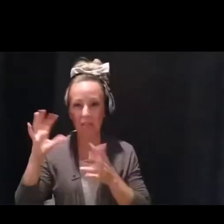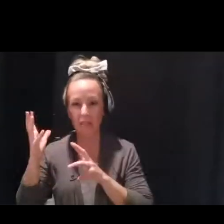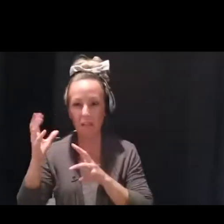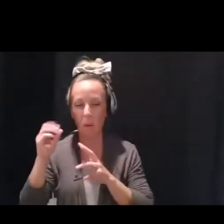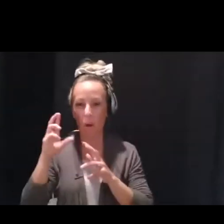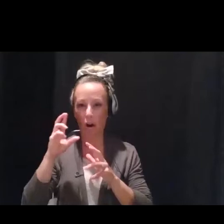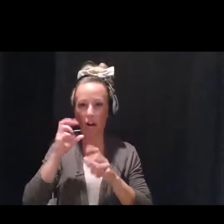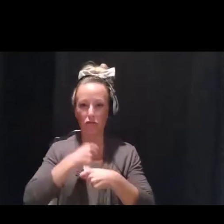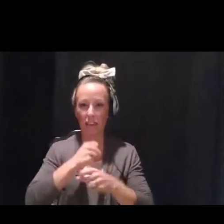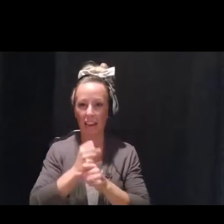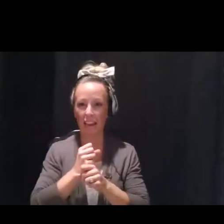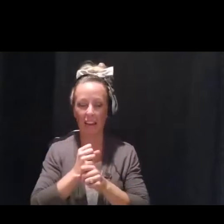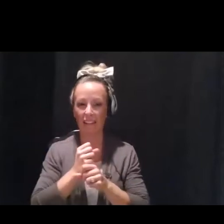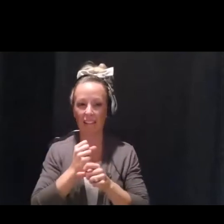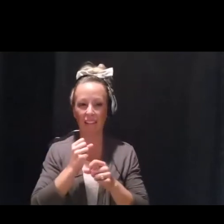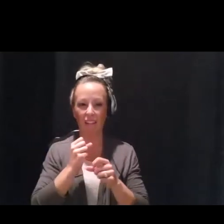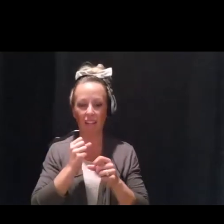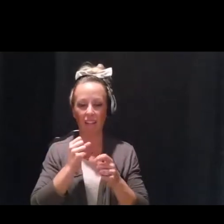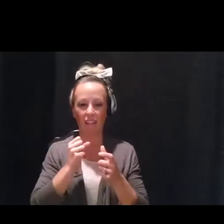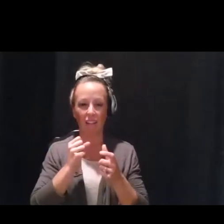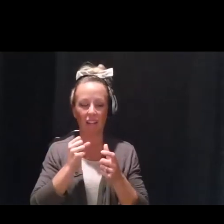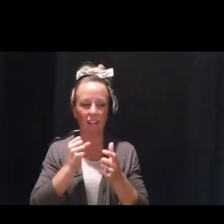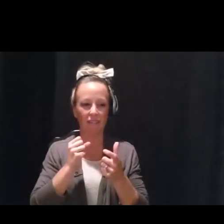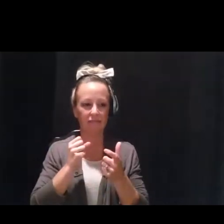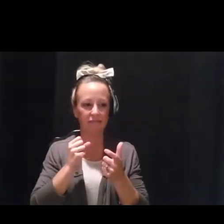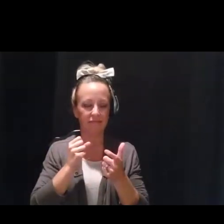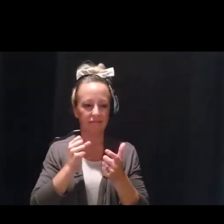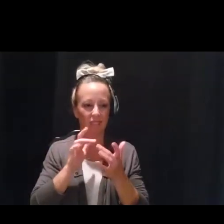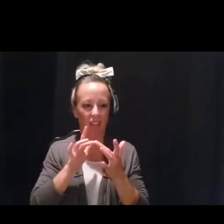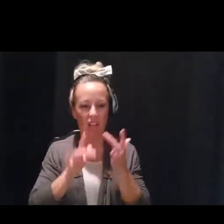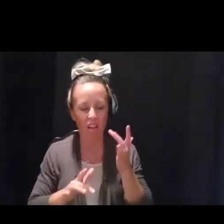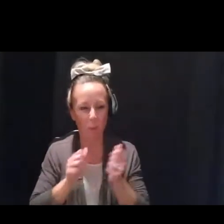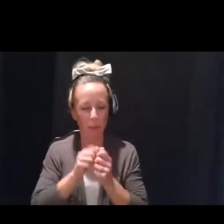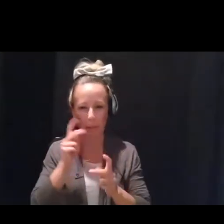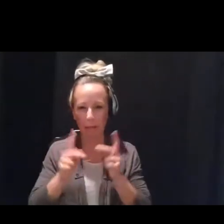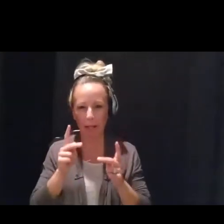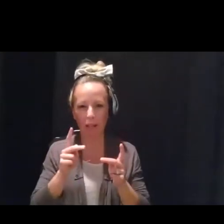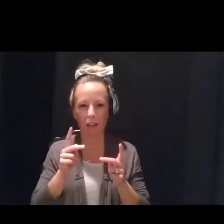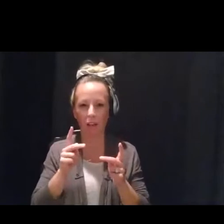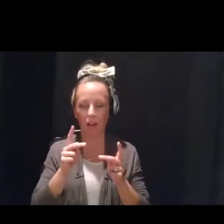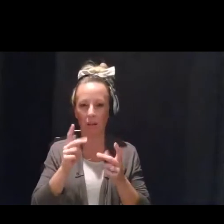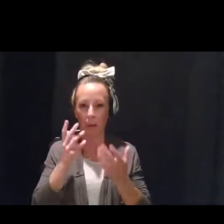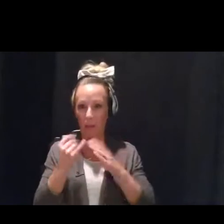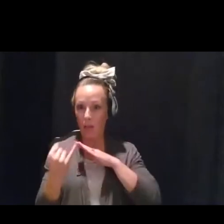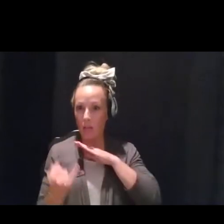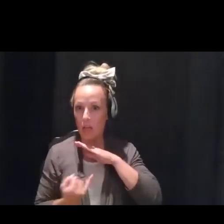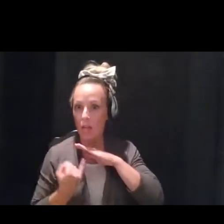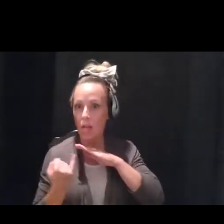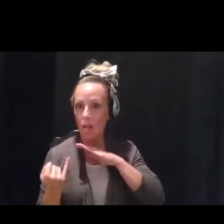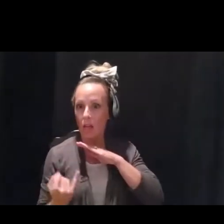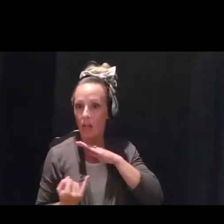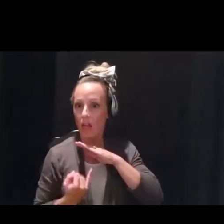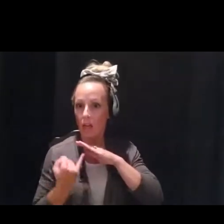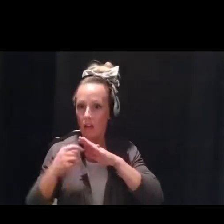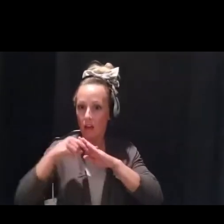an inability to follow through on responsibilities, if you find yourself socially isolating and finding yourself really experiencing